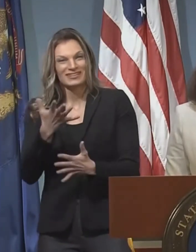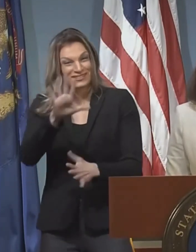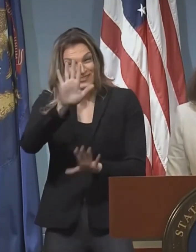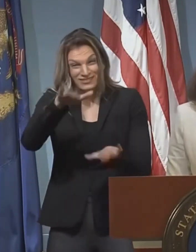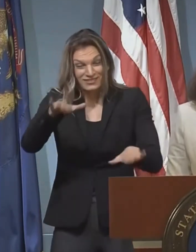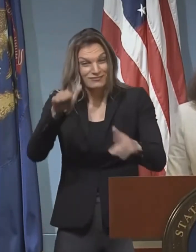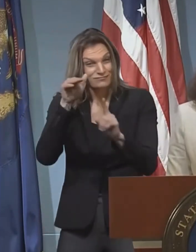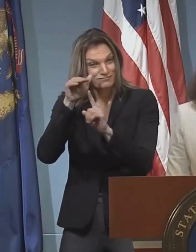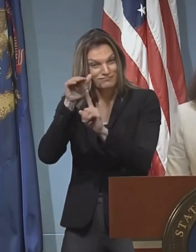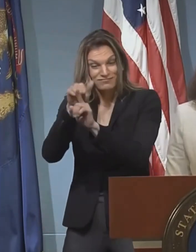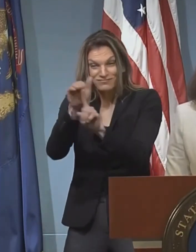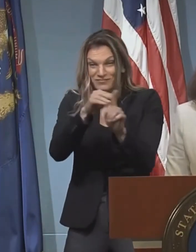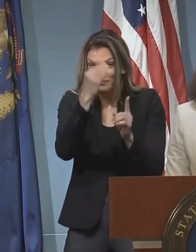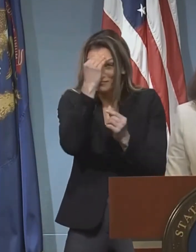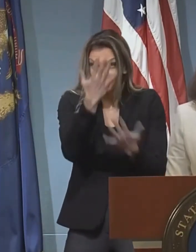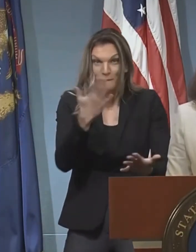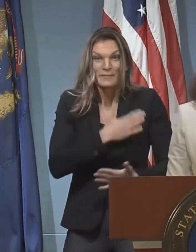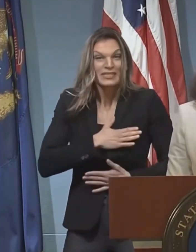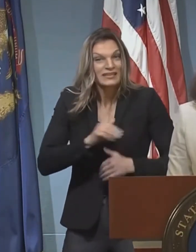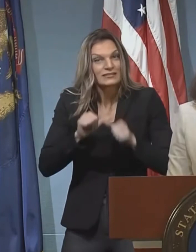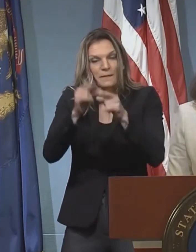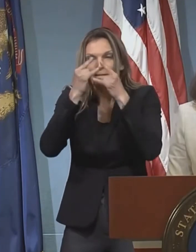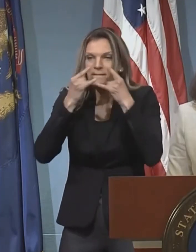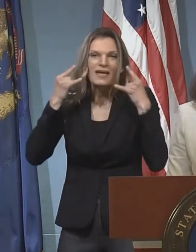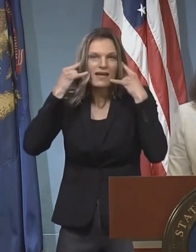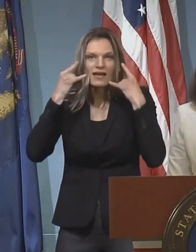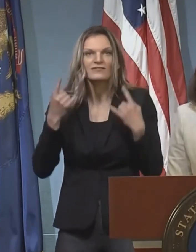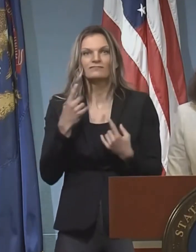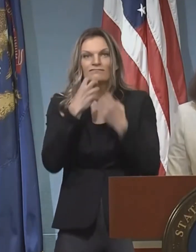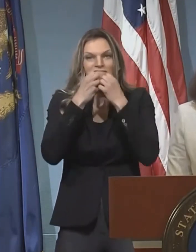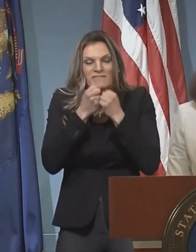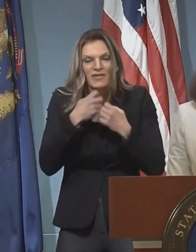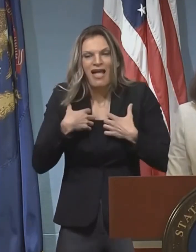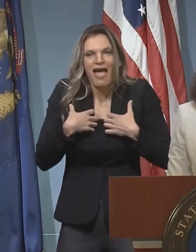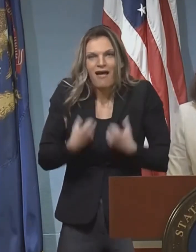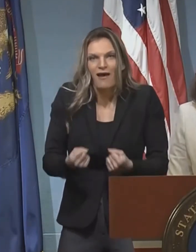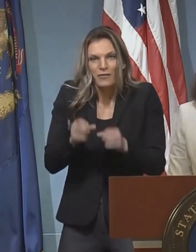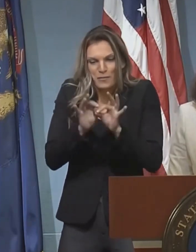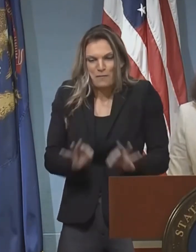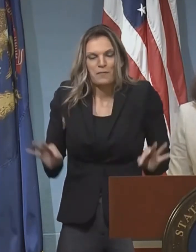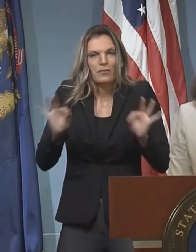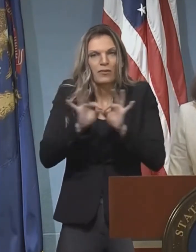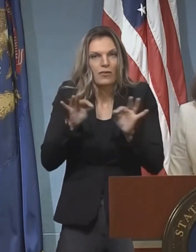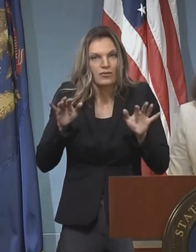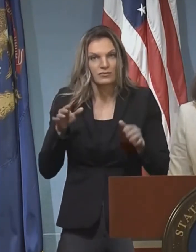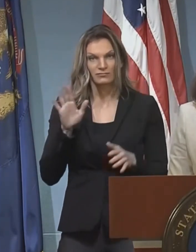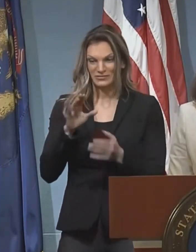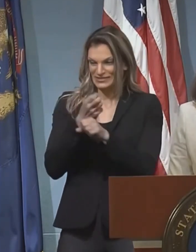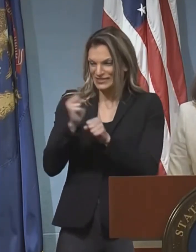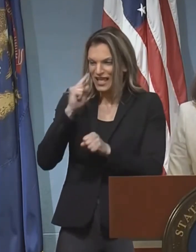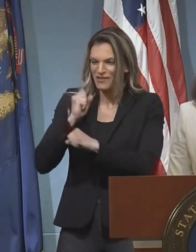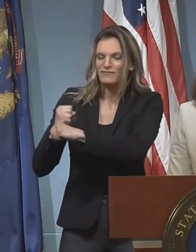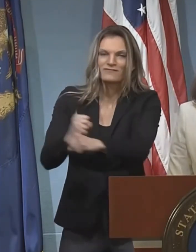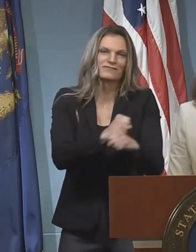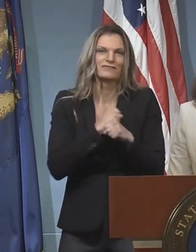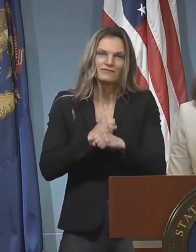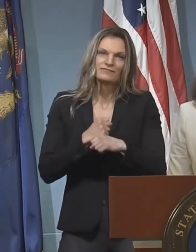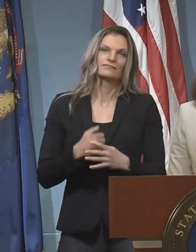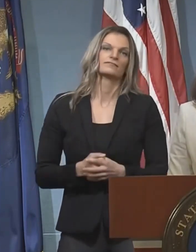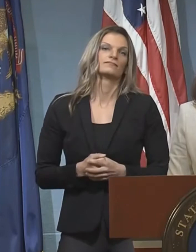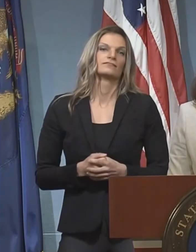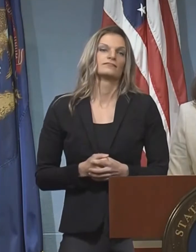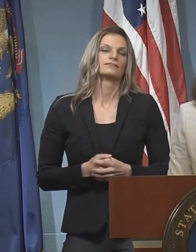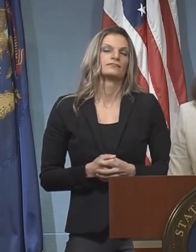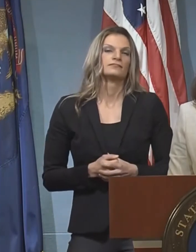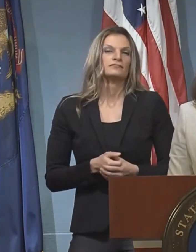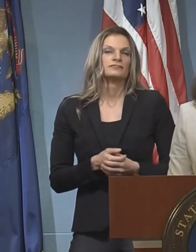and we're asking that people mask up for their own safety, for the safety of their family, and for the safety of their community. With regard